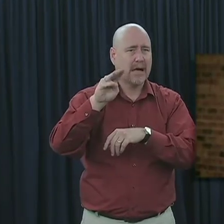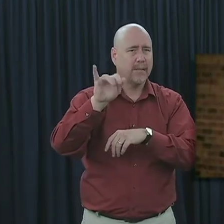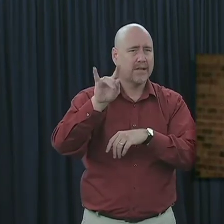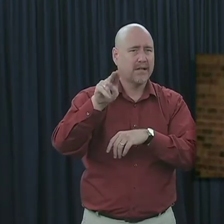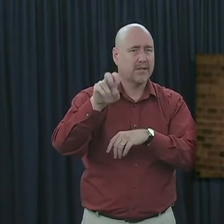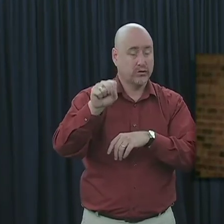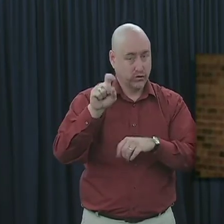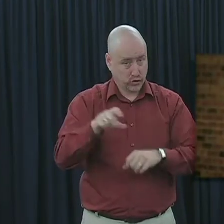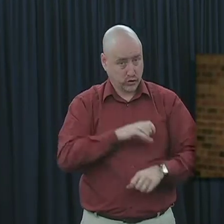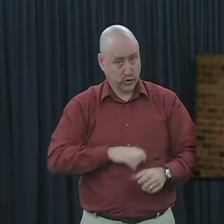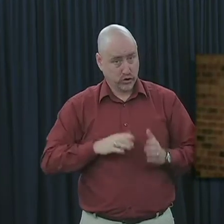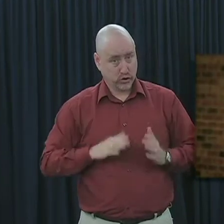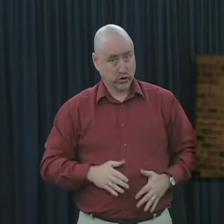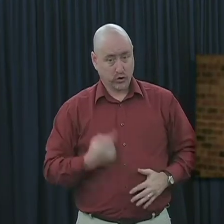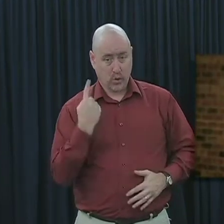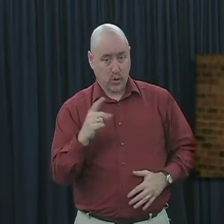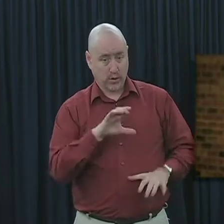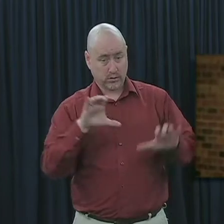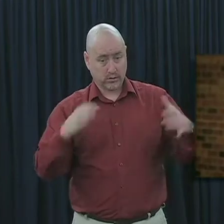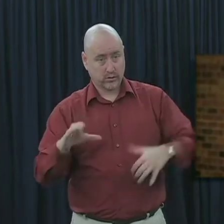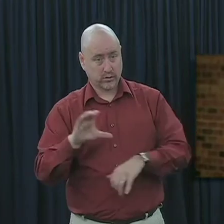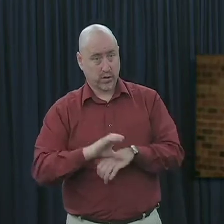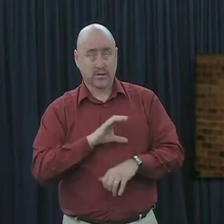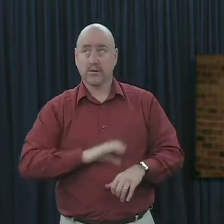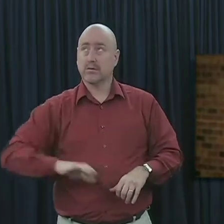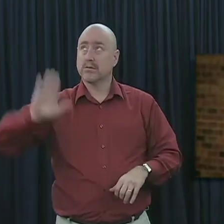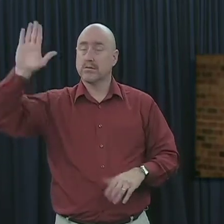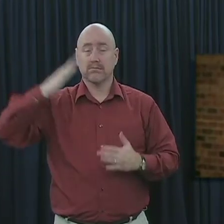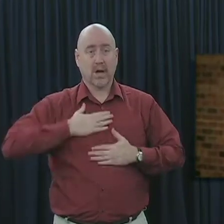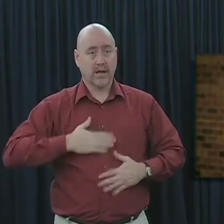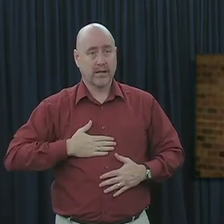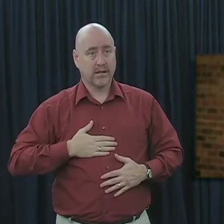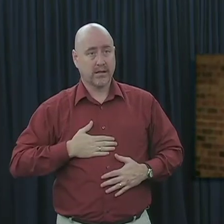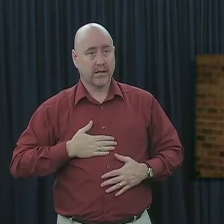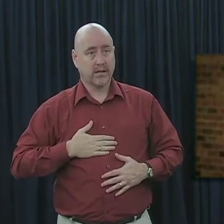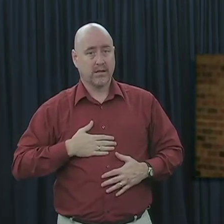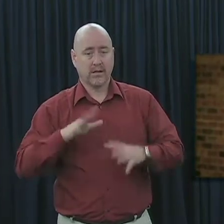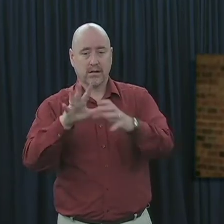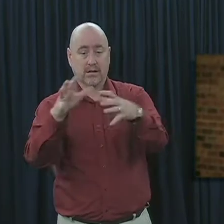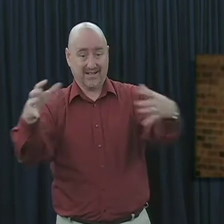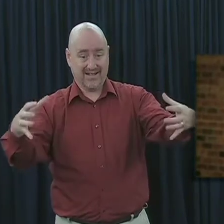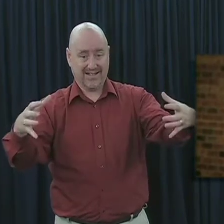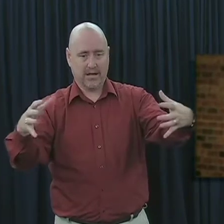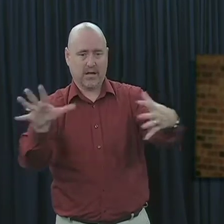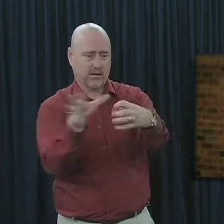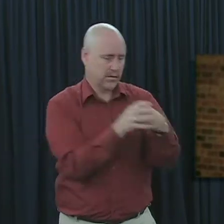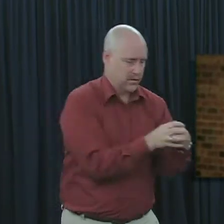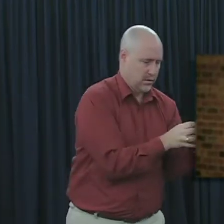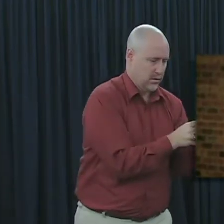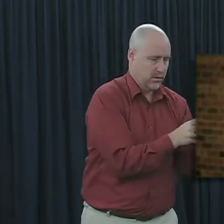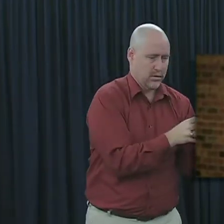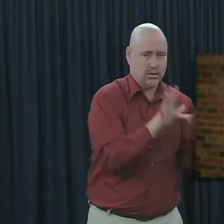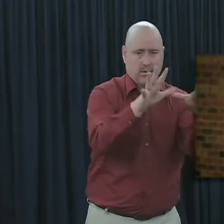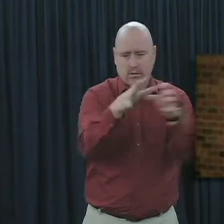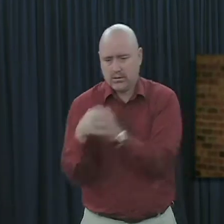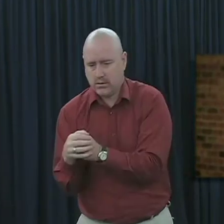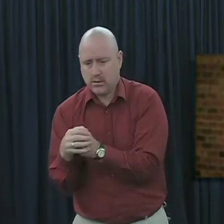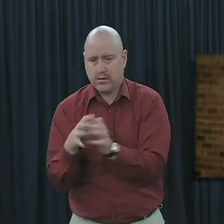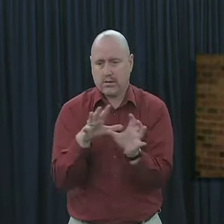Should Christians within the one body of Christ separate themselves off from other Christians within that body by wearing